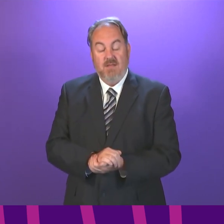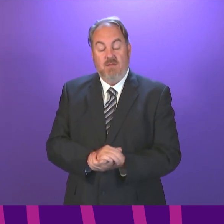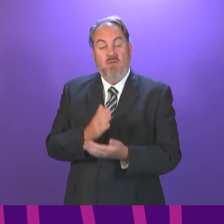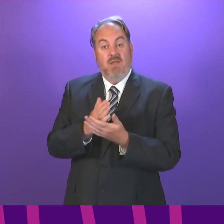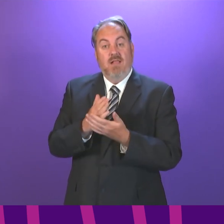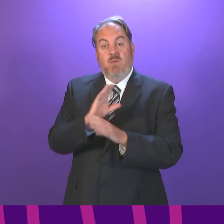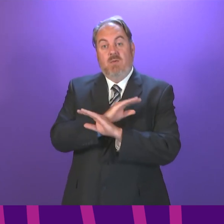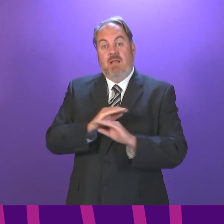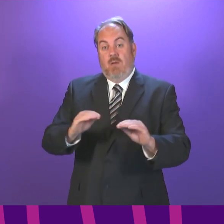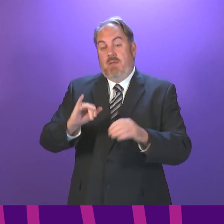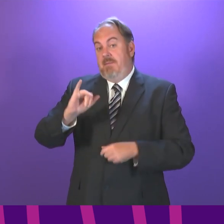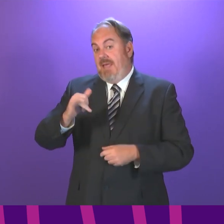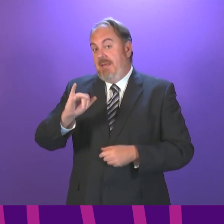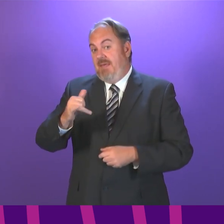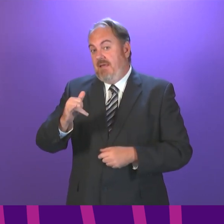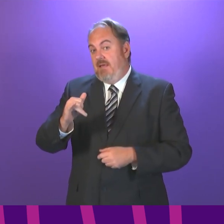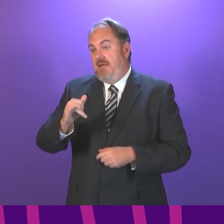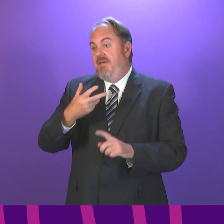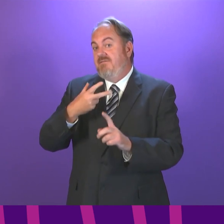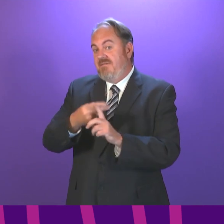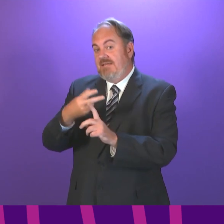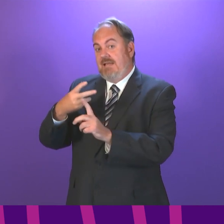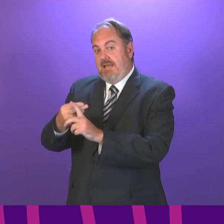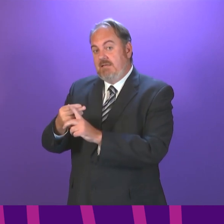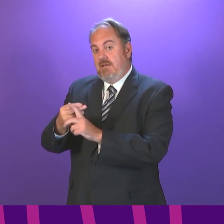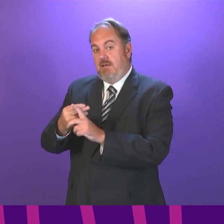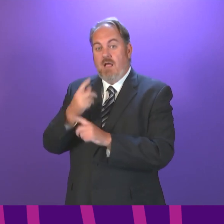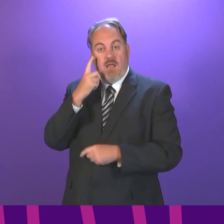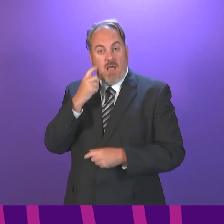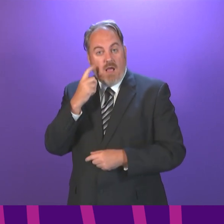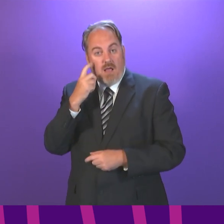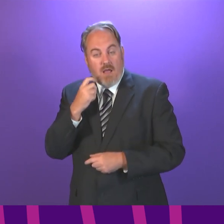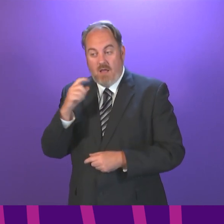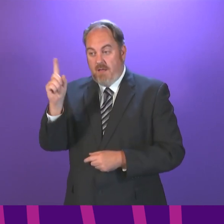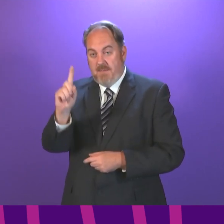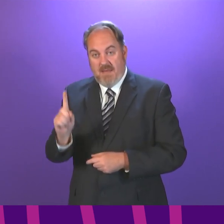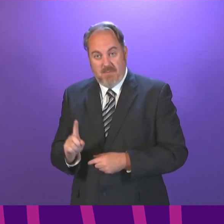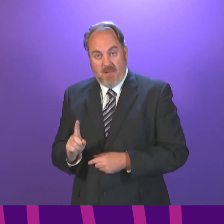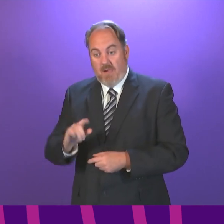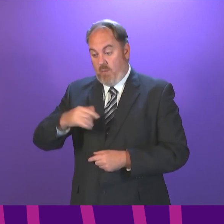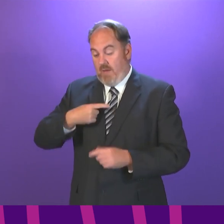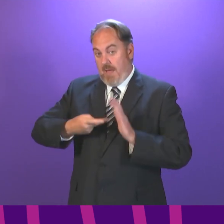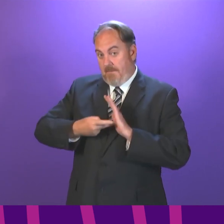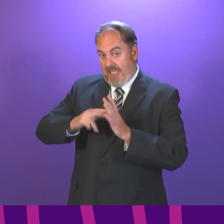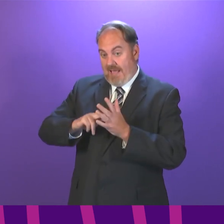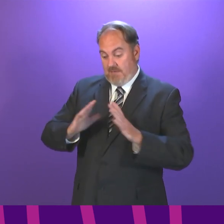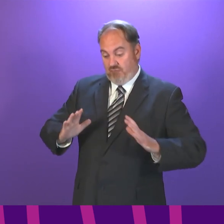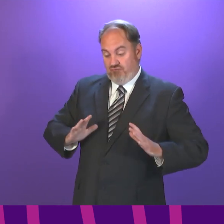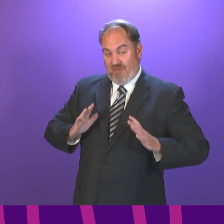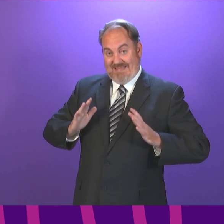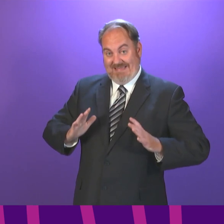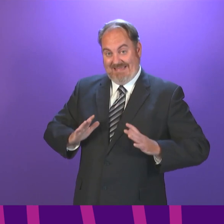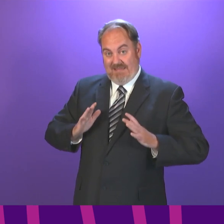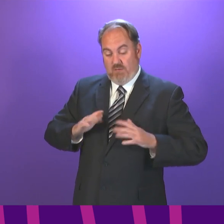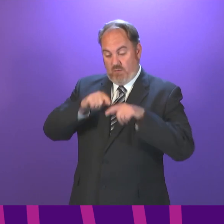on possible vaccination of others in the younger age groups, and we stand ready to implement any